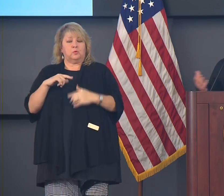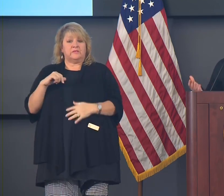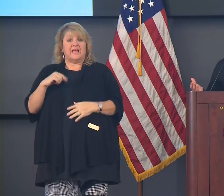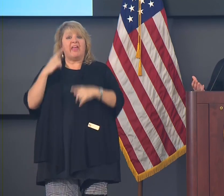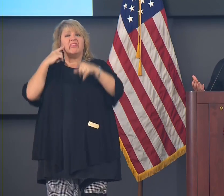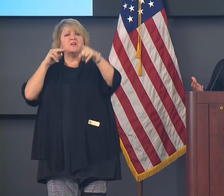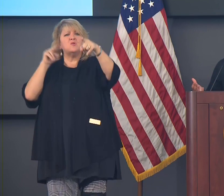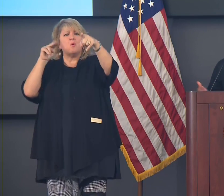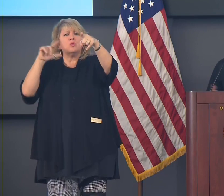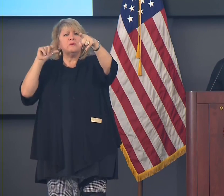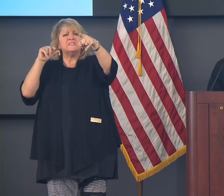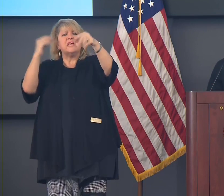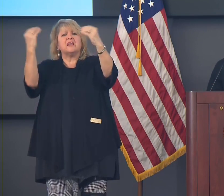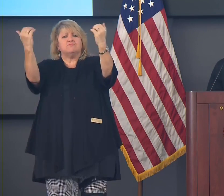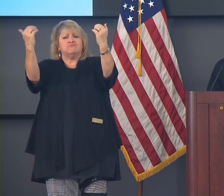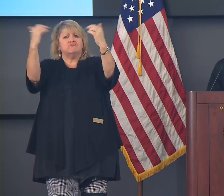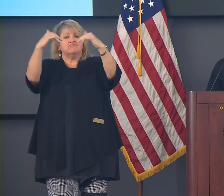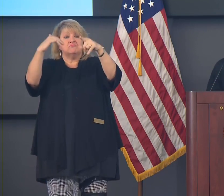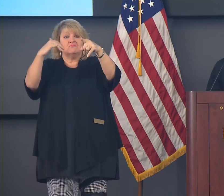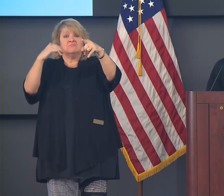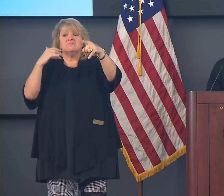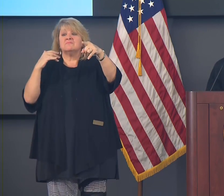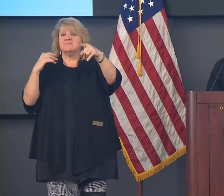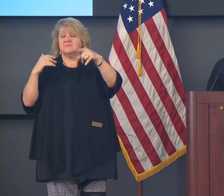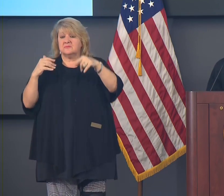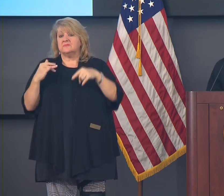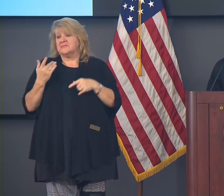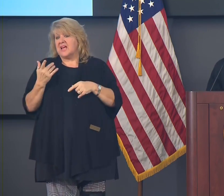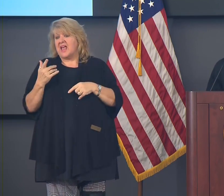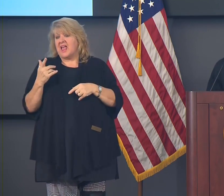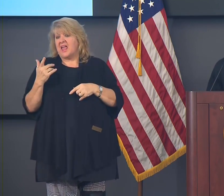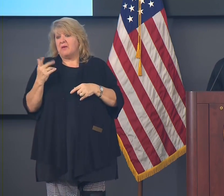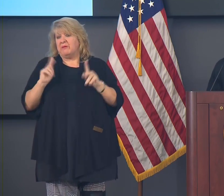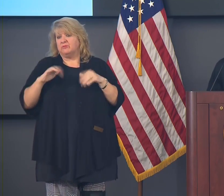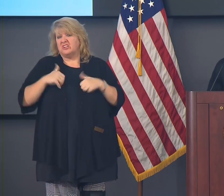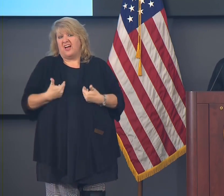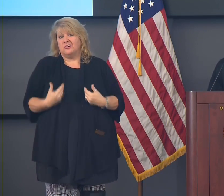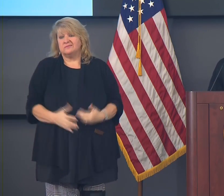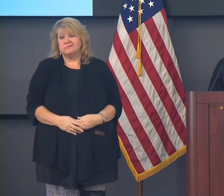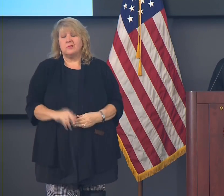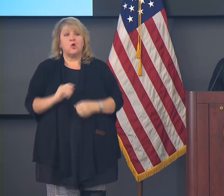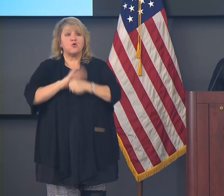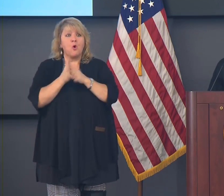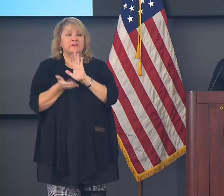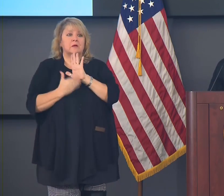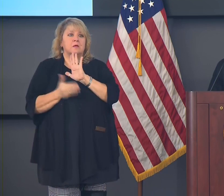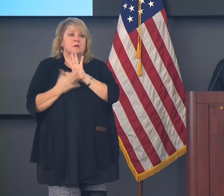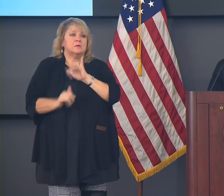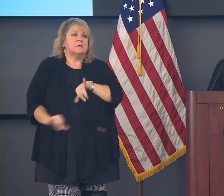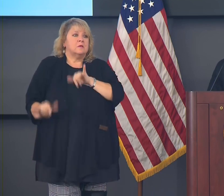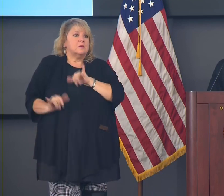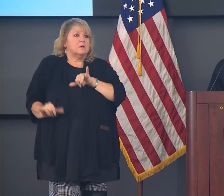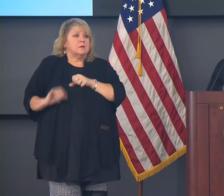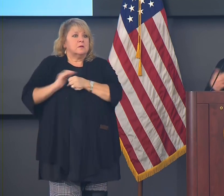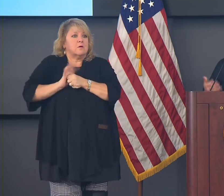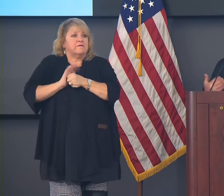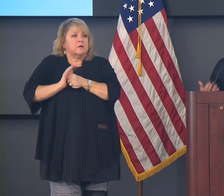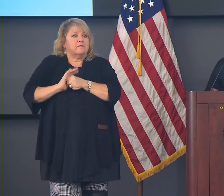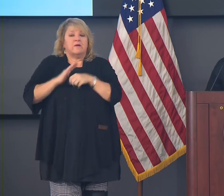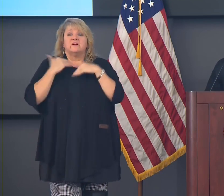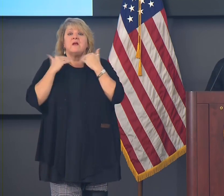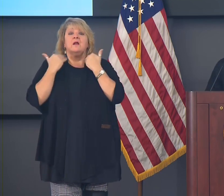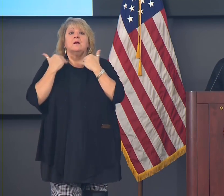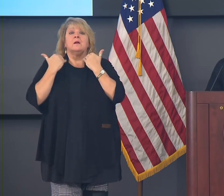And I think everyone's tired. I think COVID fatigue is real. I think we have to talk about it. And I think it's easy to